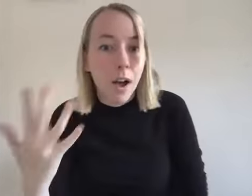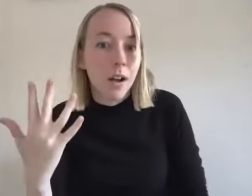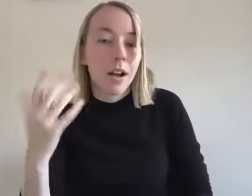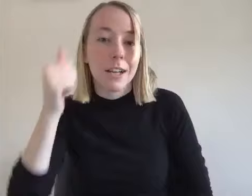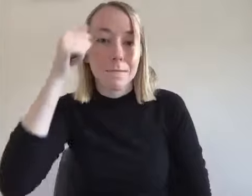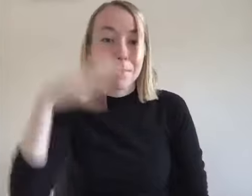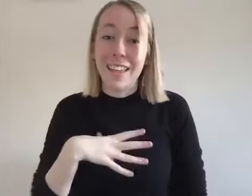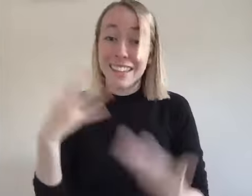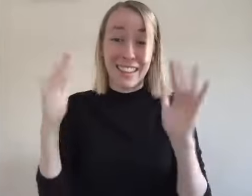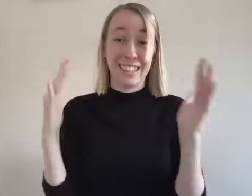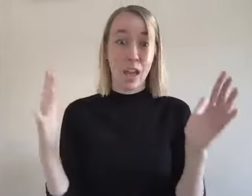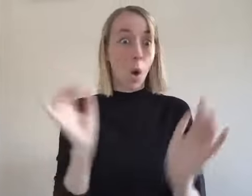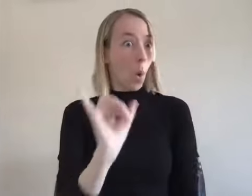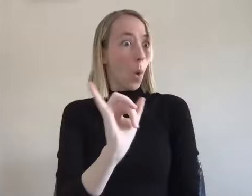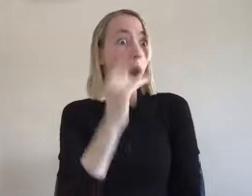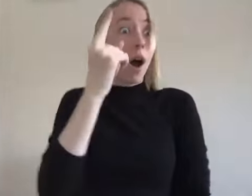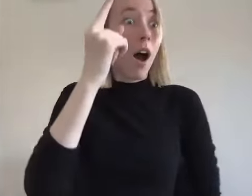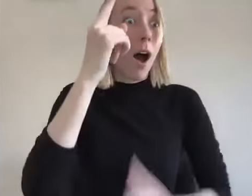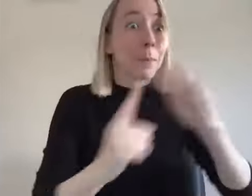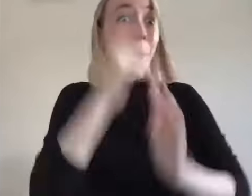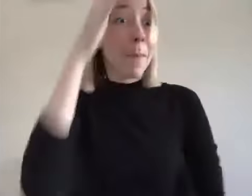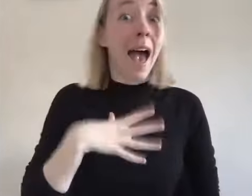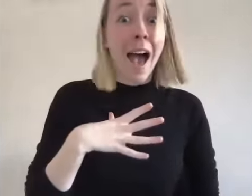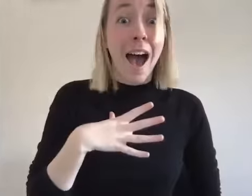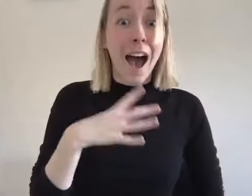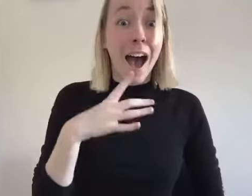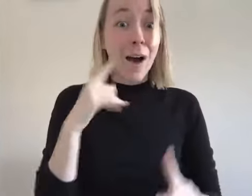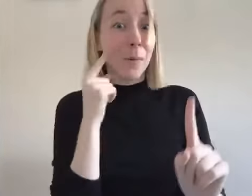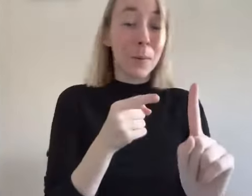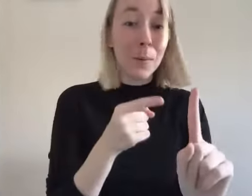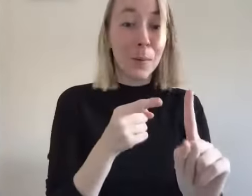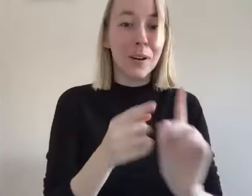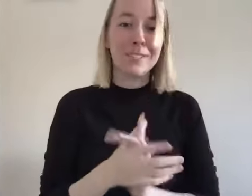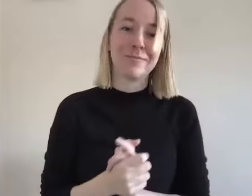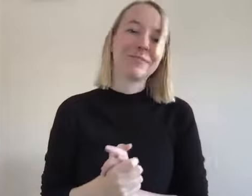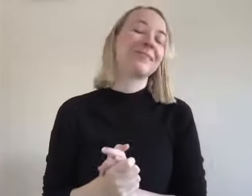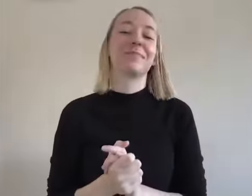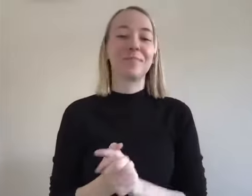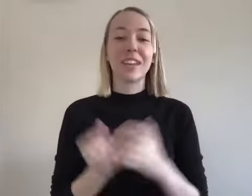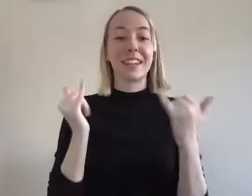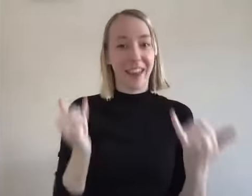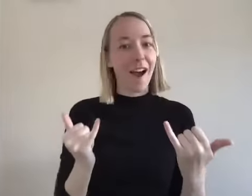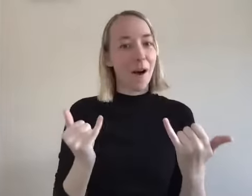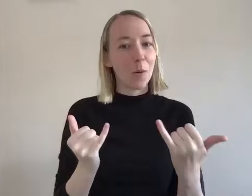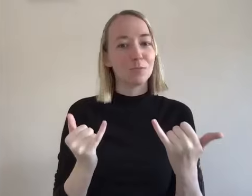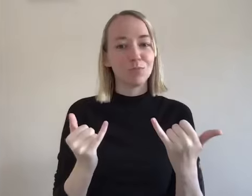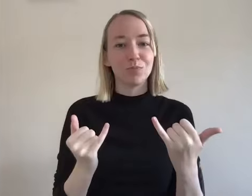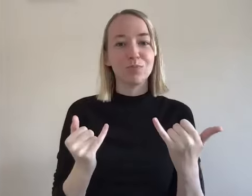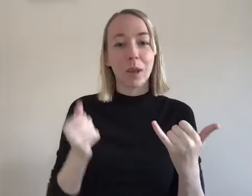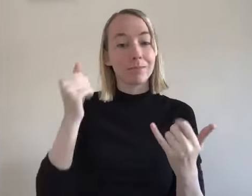you know maybe it's like oh there's another guy and and and um now you know some of those meetings are have a lot